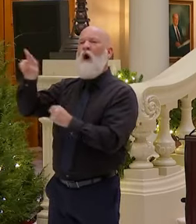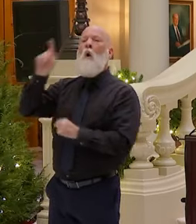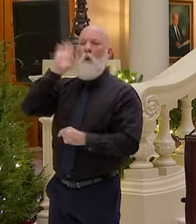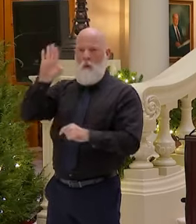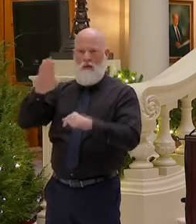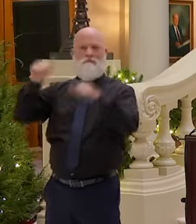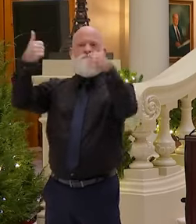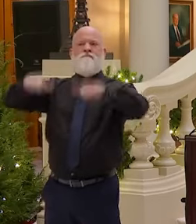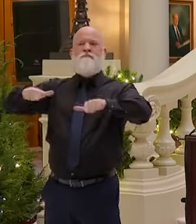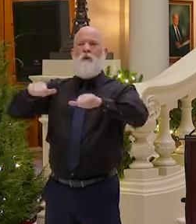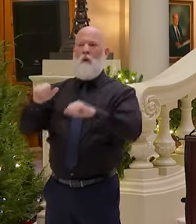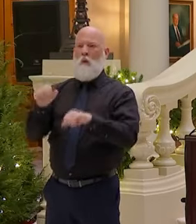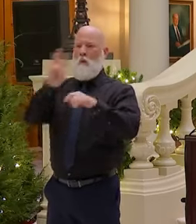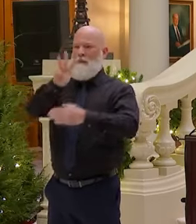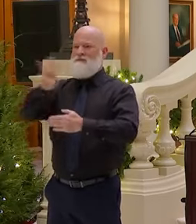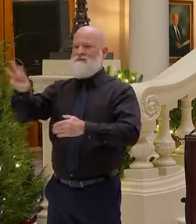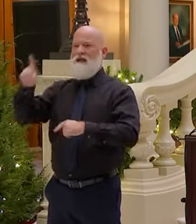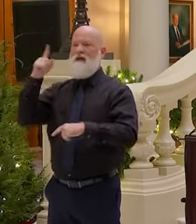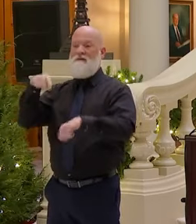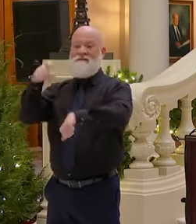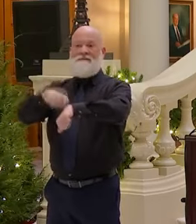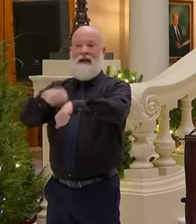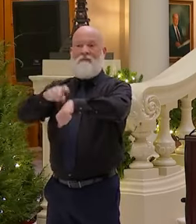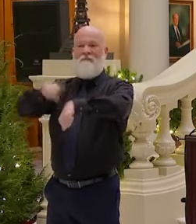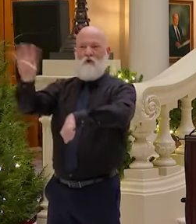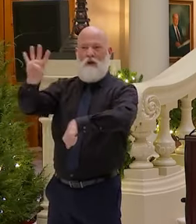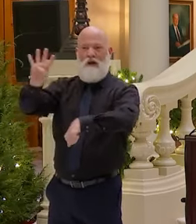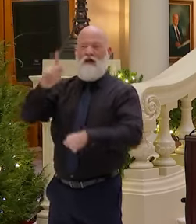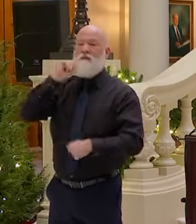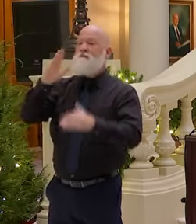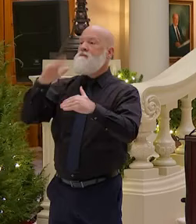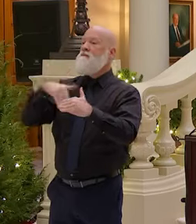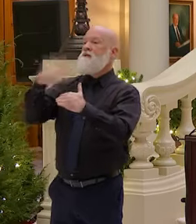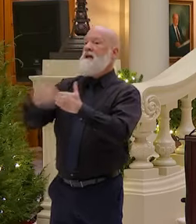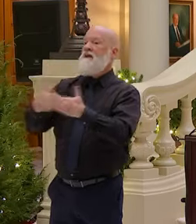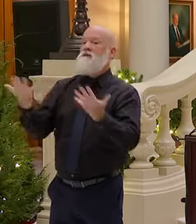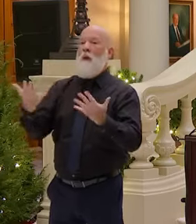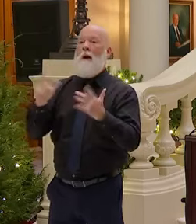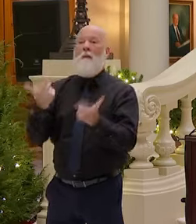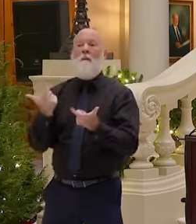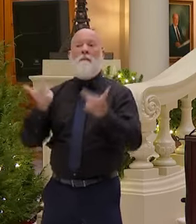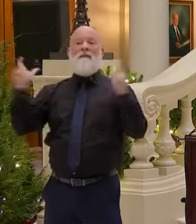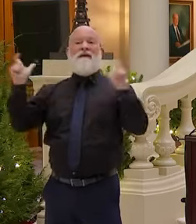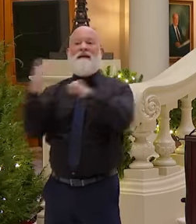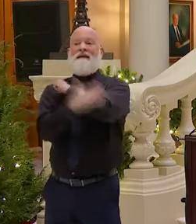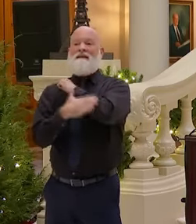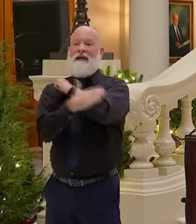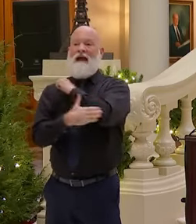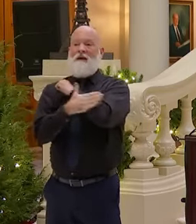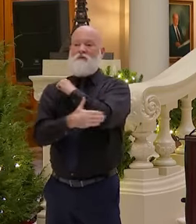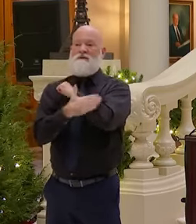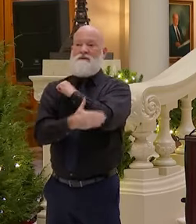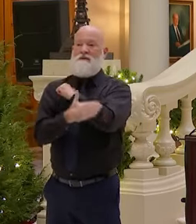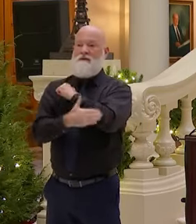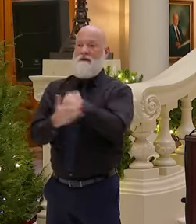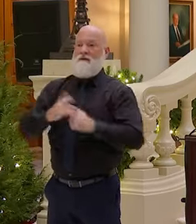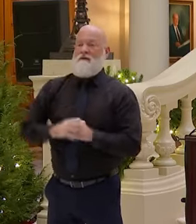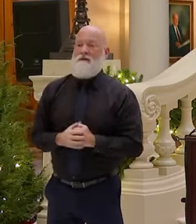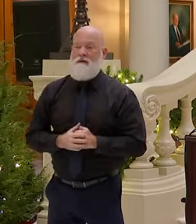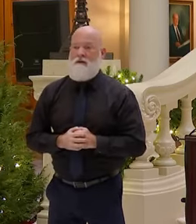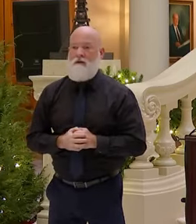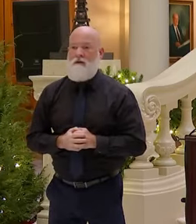The big counties. I understand Rob Pitts had a press conference trying to refute what I said earlier. I didn't watch it. I don't know what he said, and